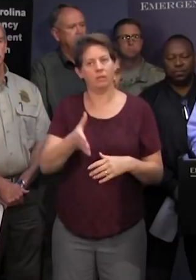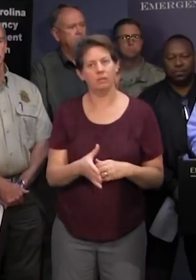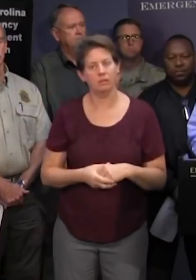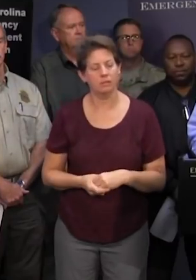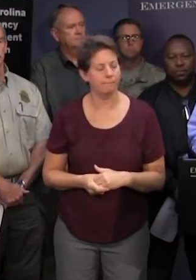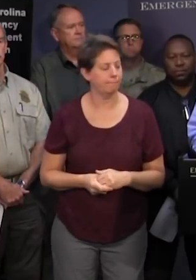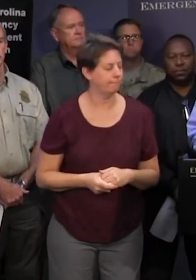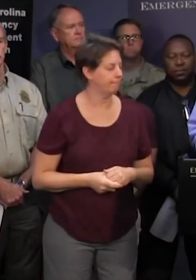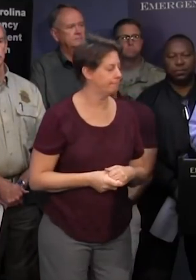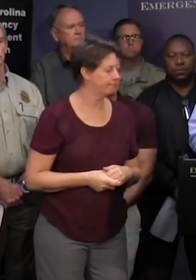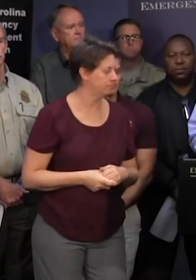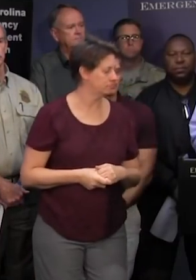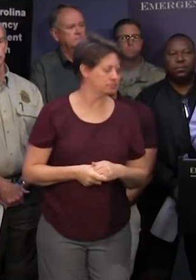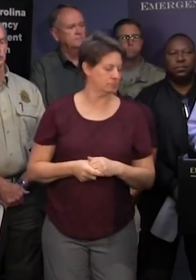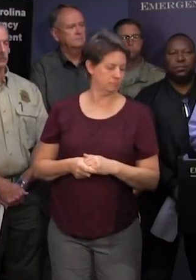we have people